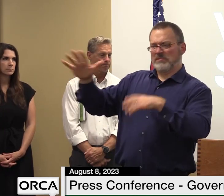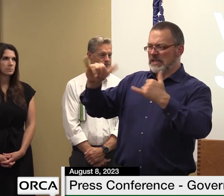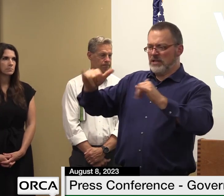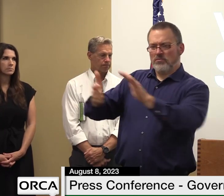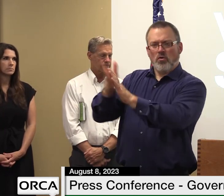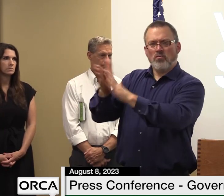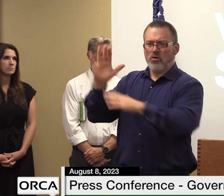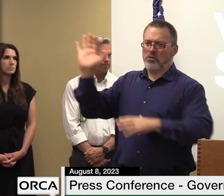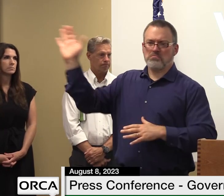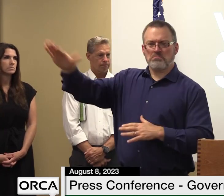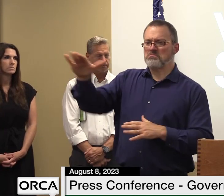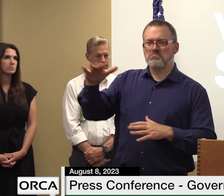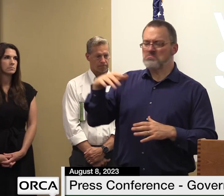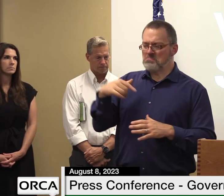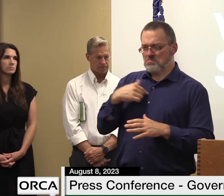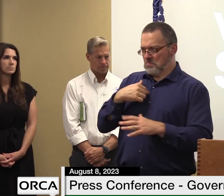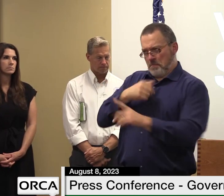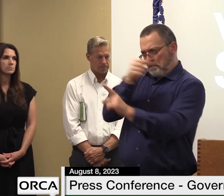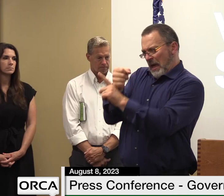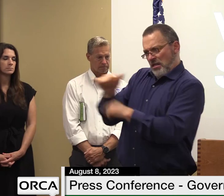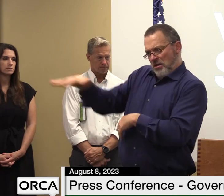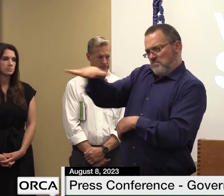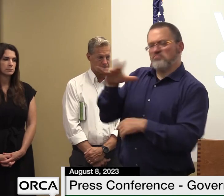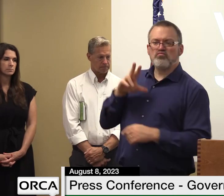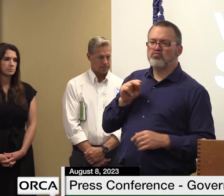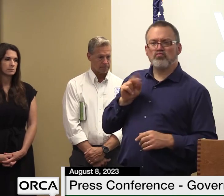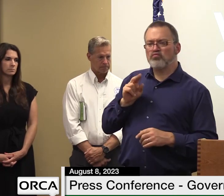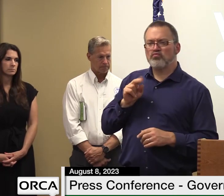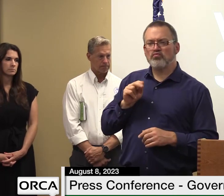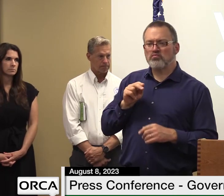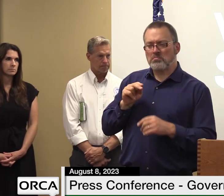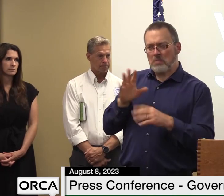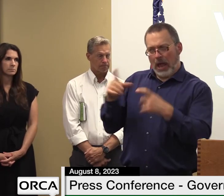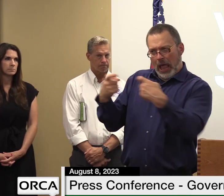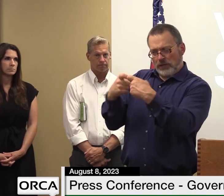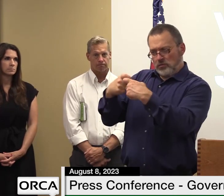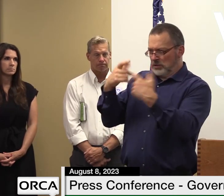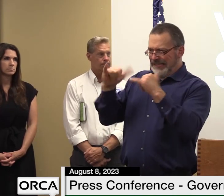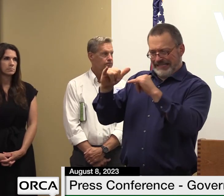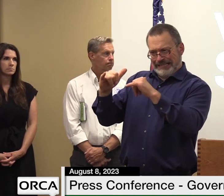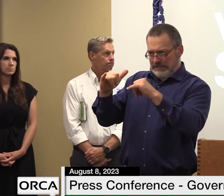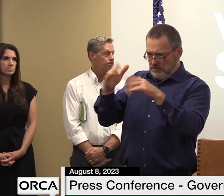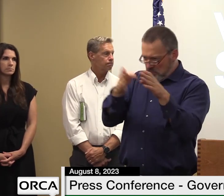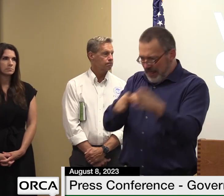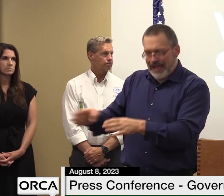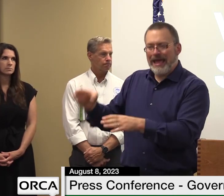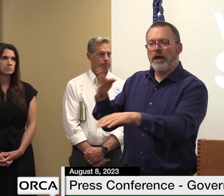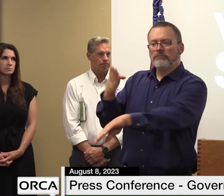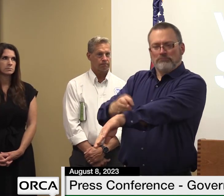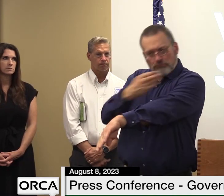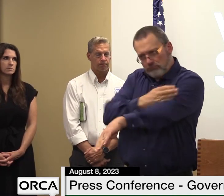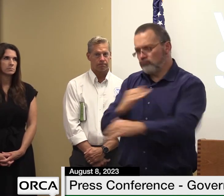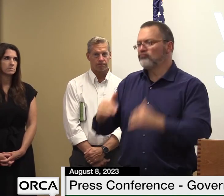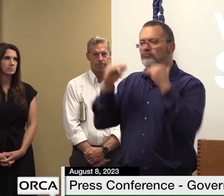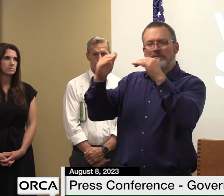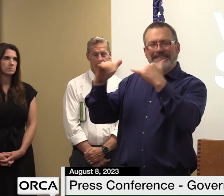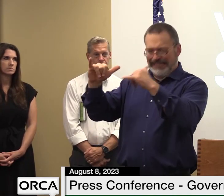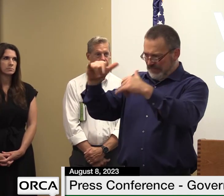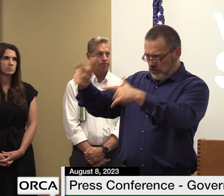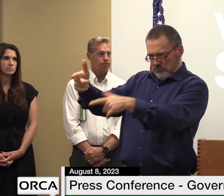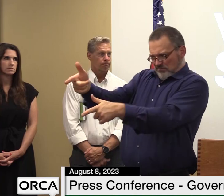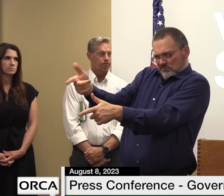don't believe that will impact uh the uh the upgrades of of any of the infrastructure in that regard